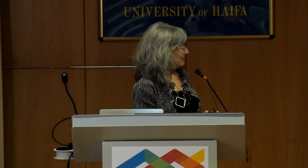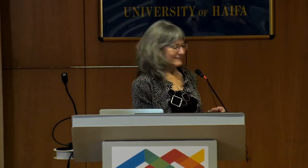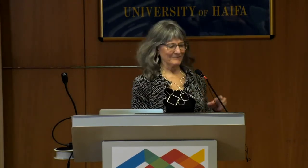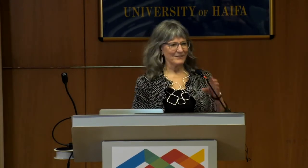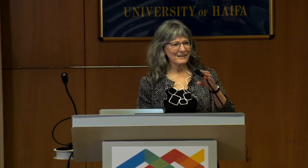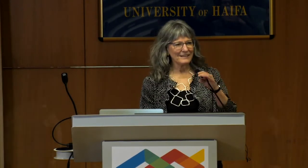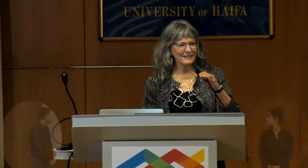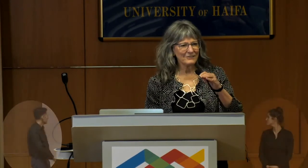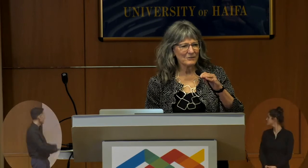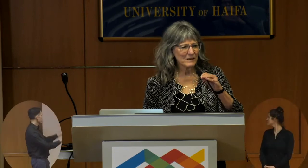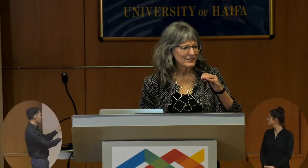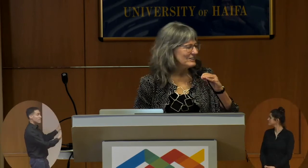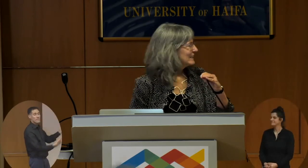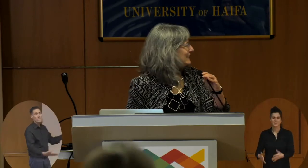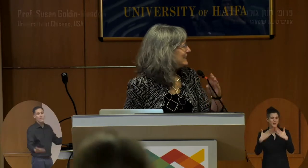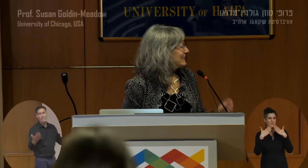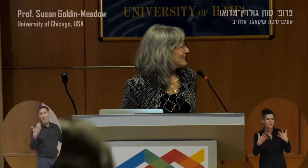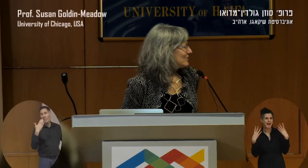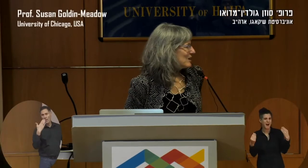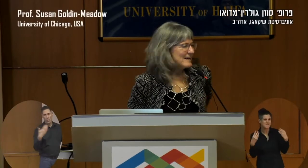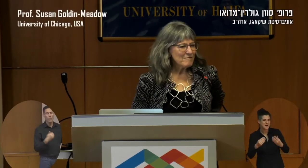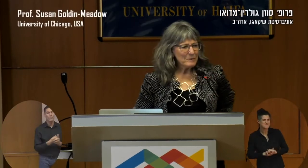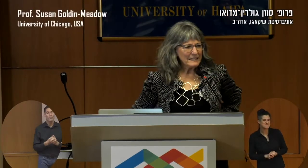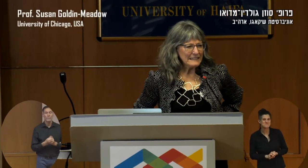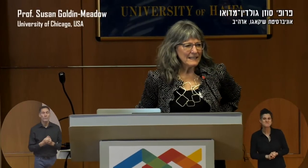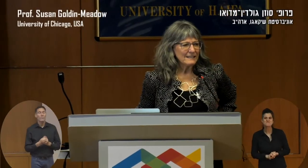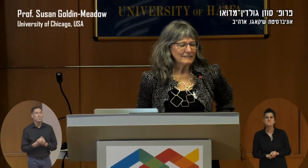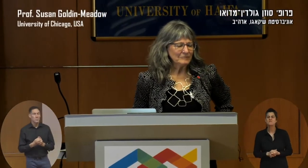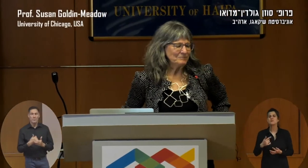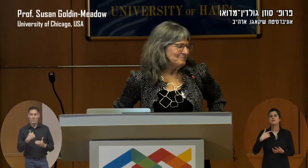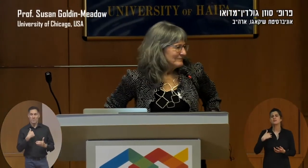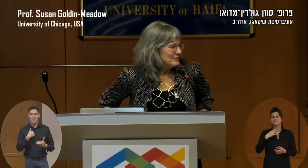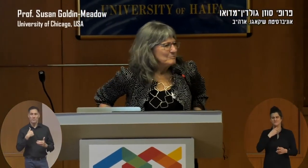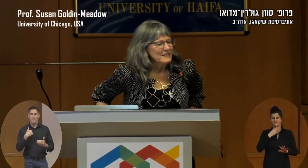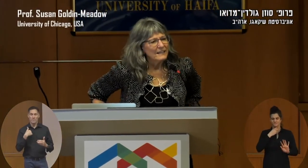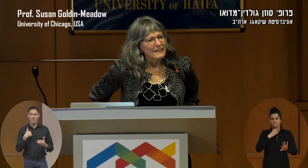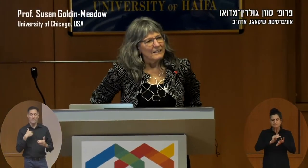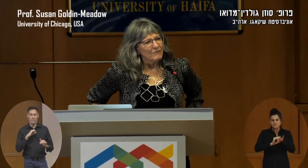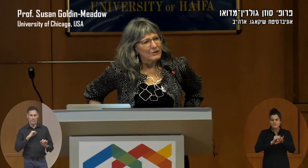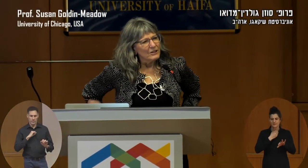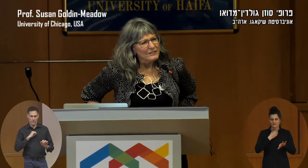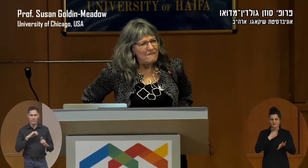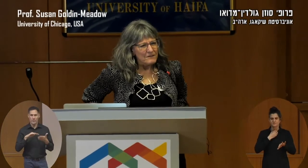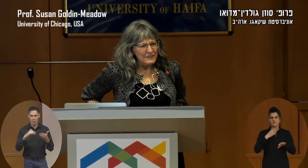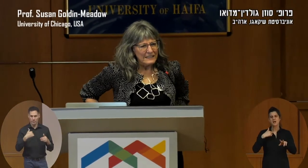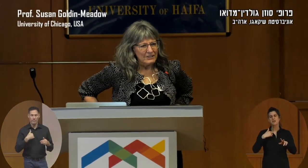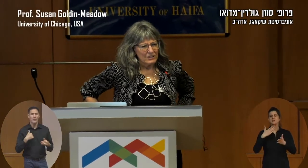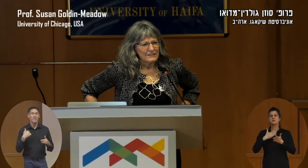okay thank you so much so i have been studying excuse me for close to fifty years